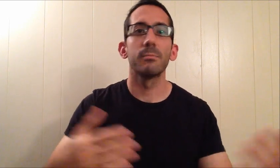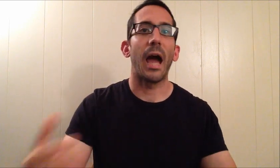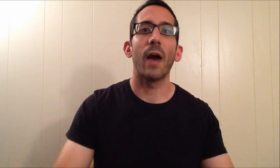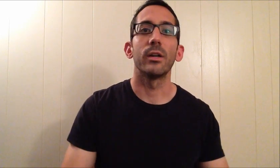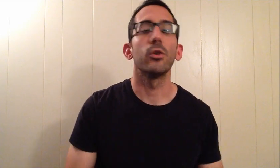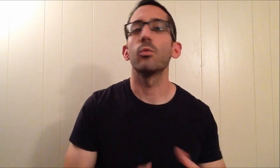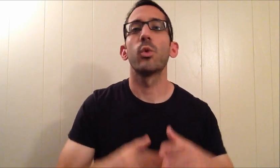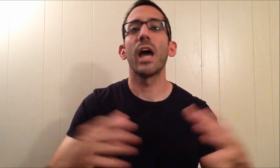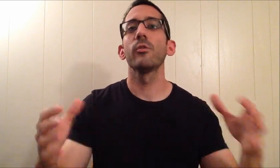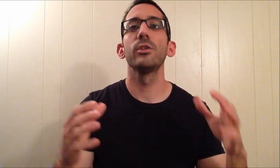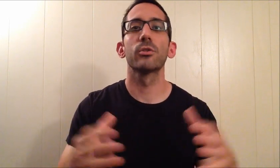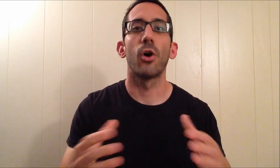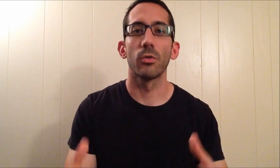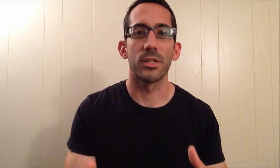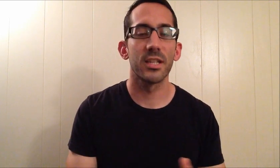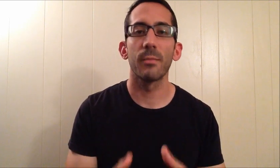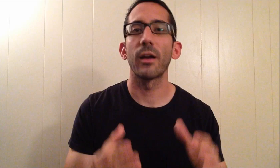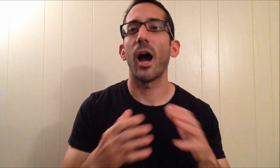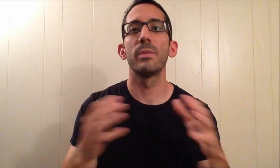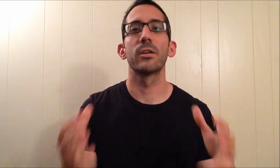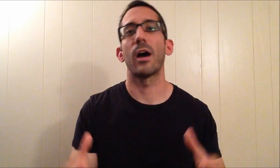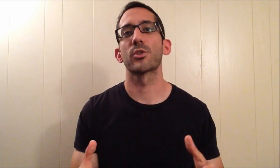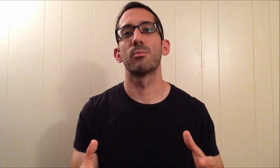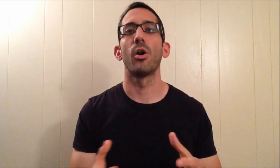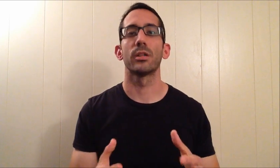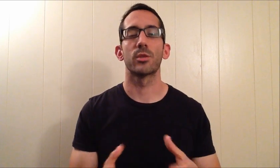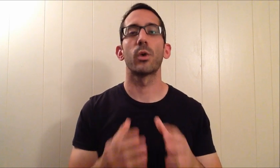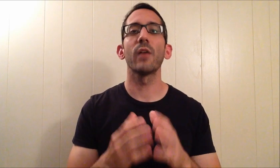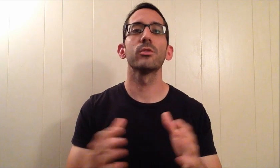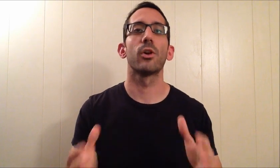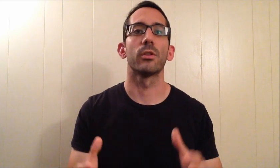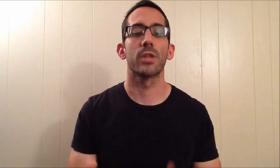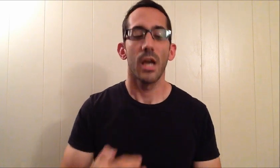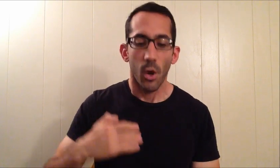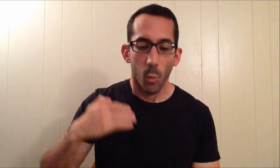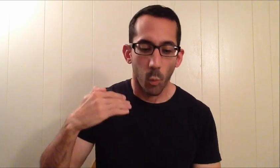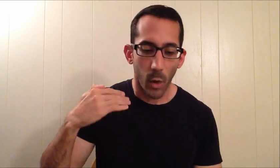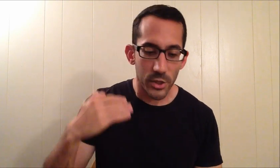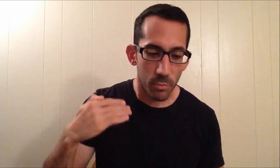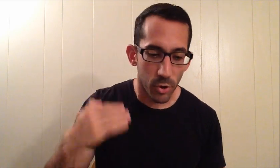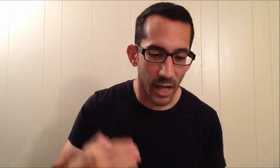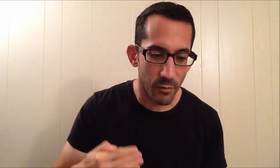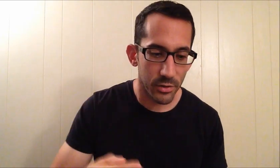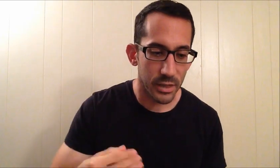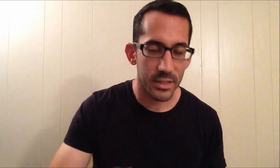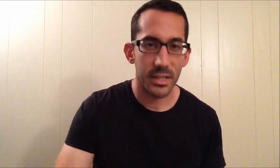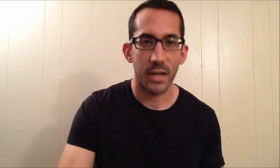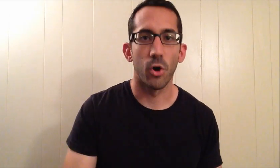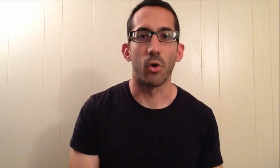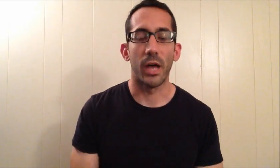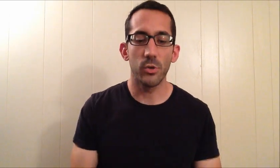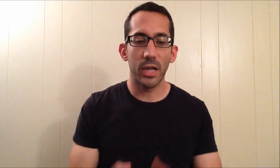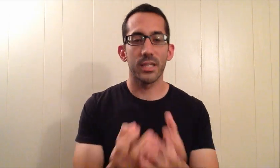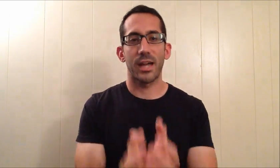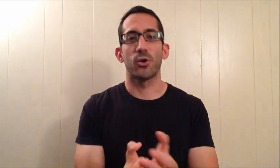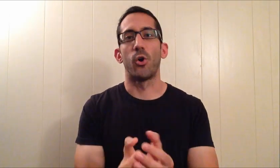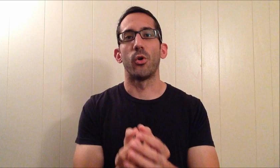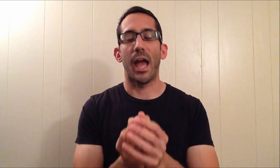getting married, whatever your goal is, it doesn't matter how big or how small it is, whatever your goal is, when you put everything into that goal and you get to that goal